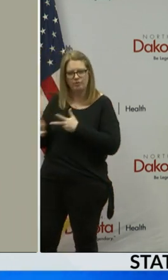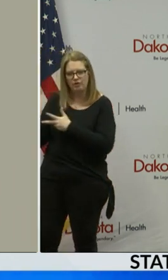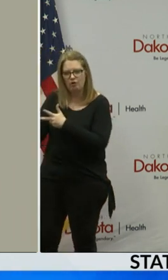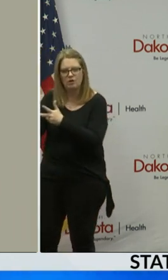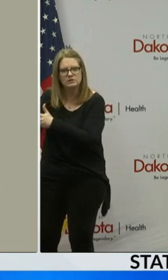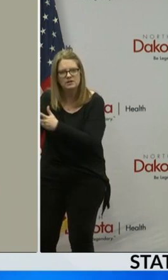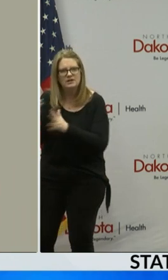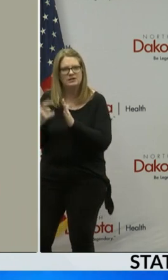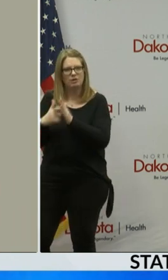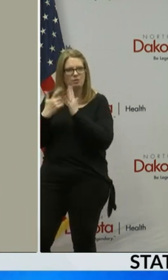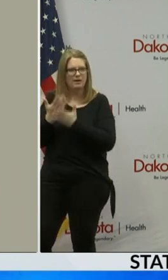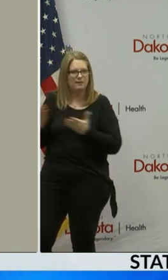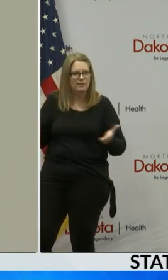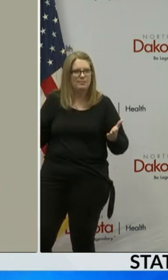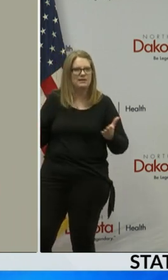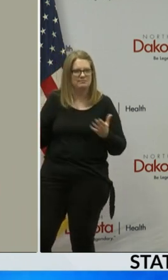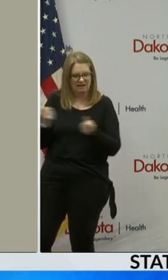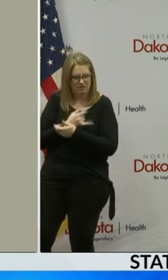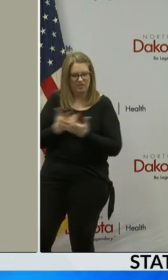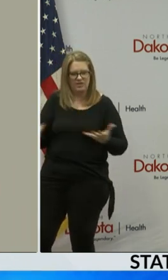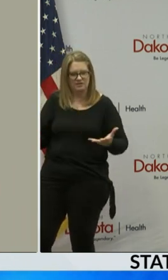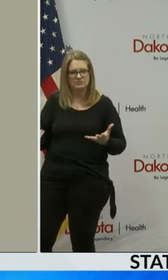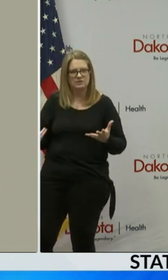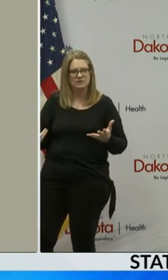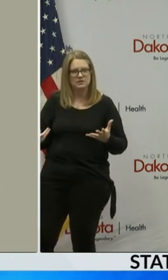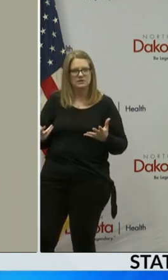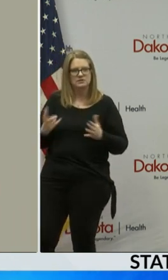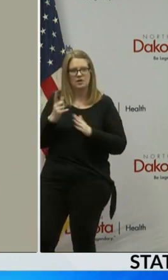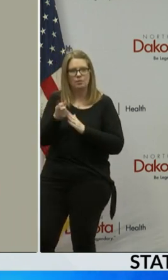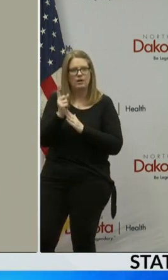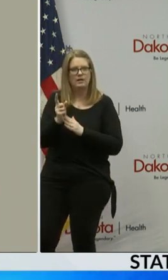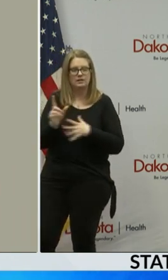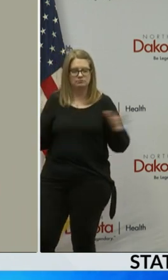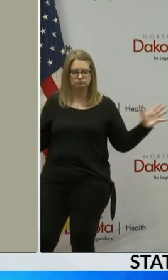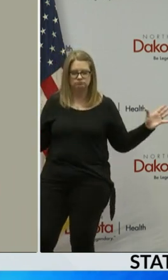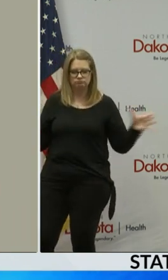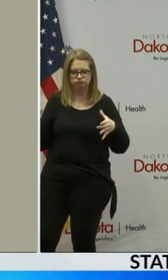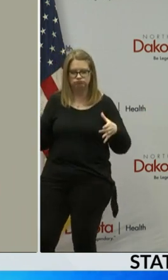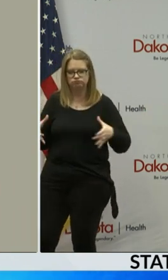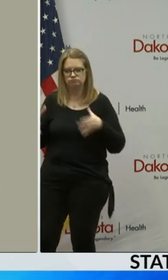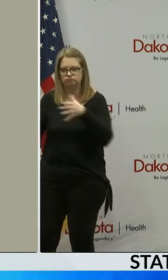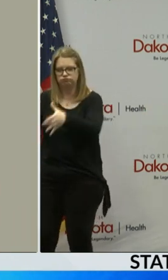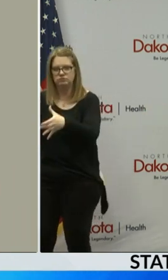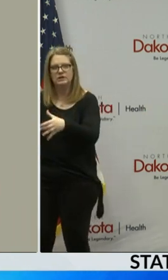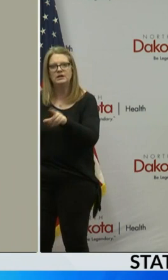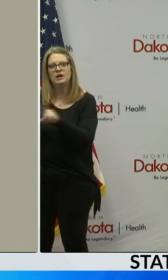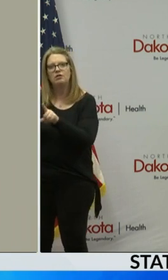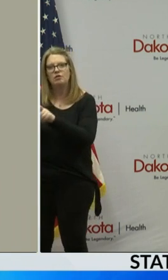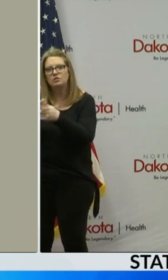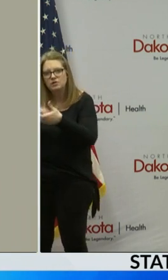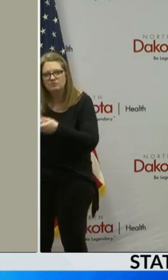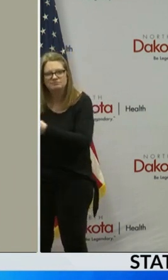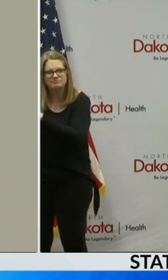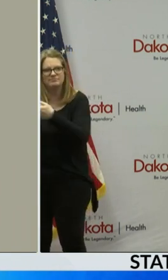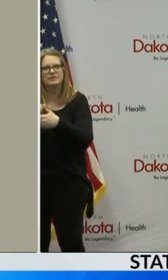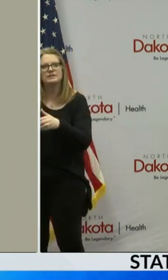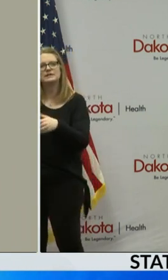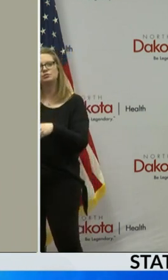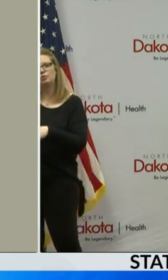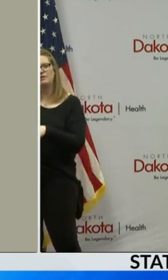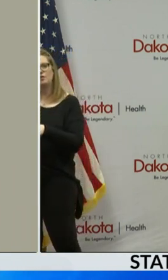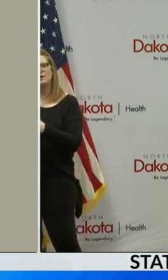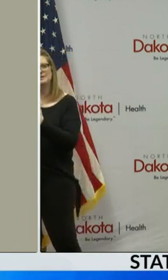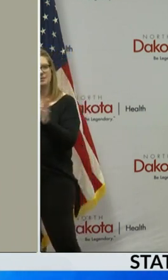all the required equipment and supplies so mobilizing a significant effort to get up there and in conjunction with Grand Forks Public Health the team